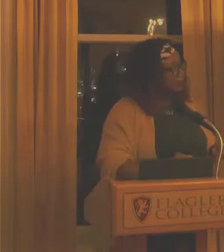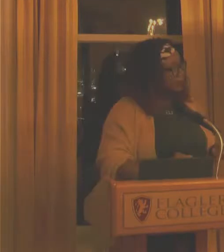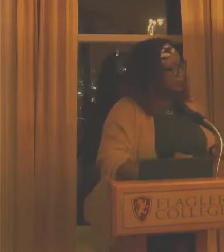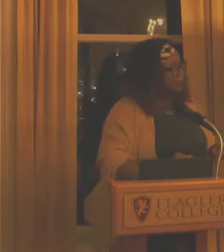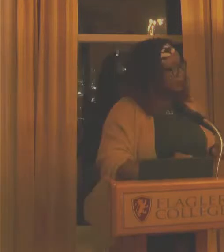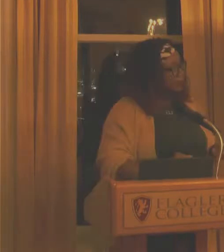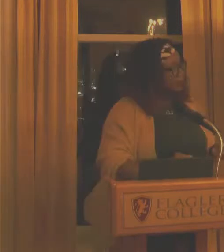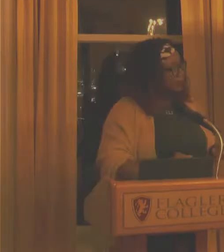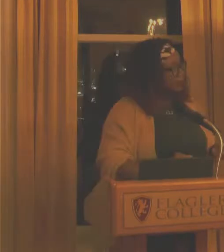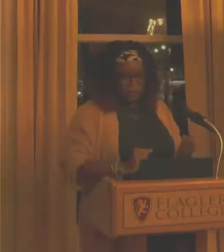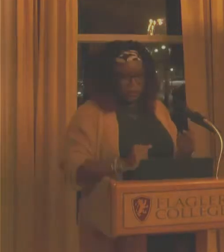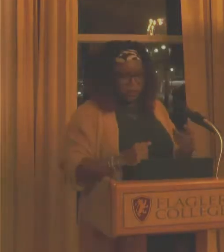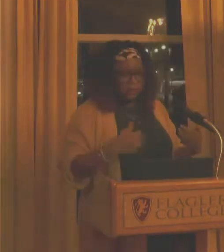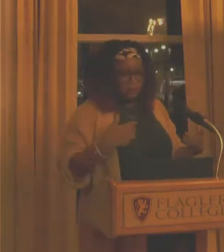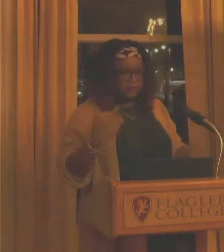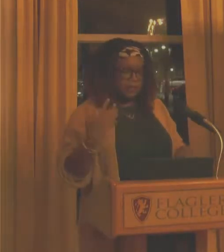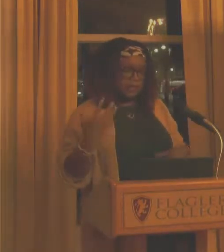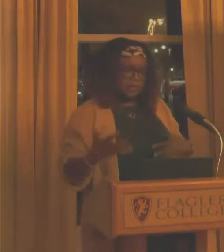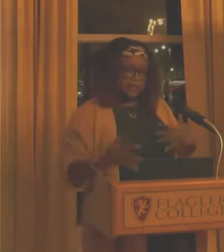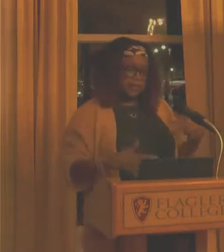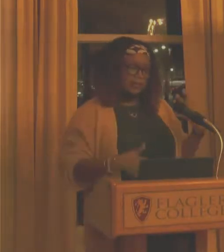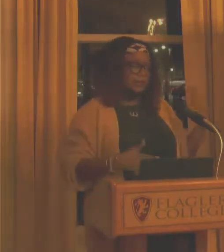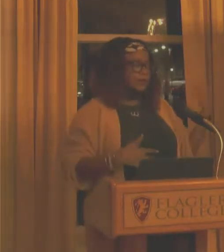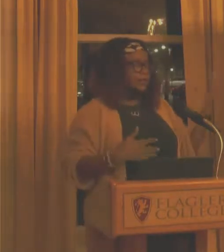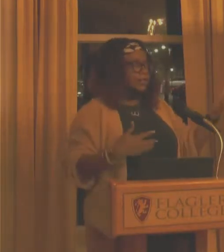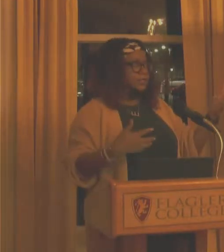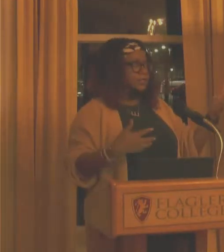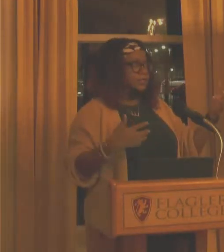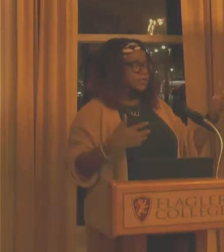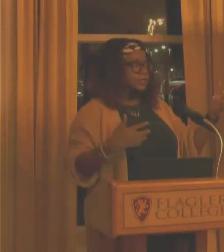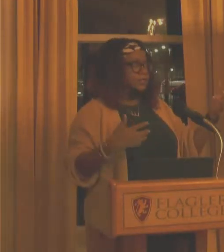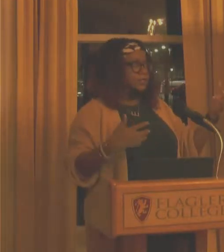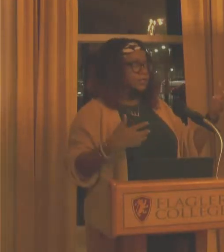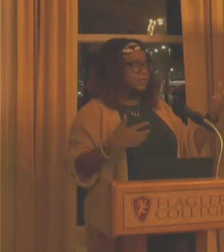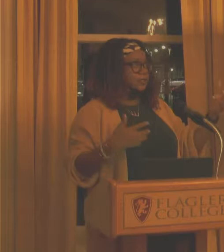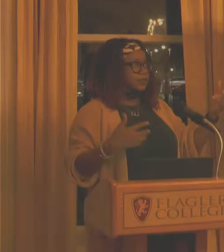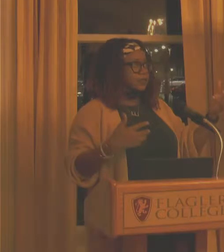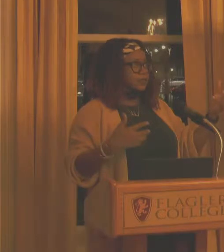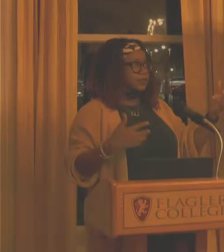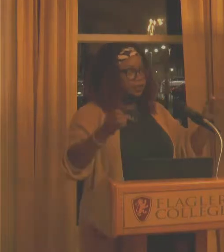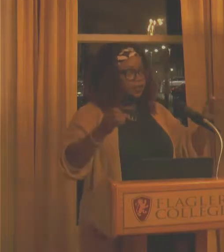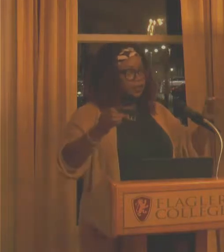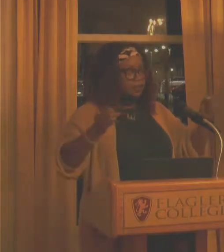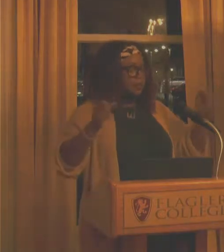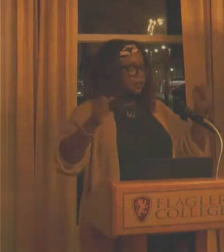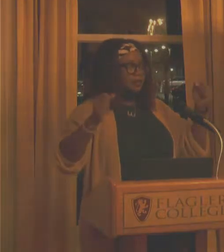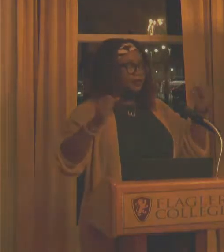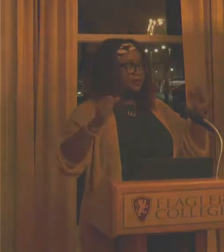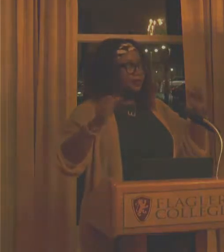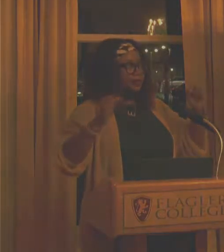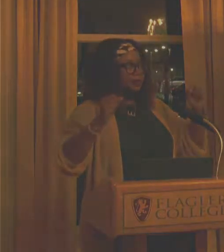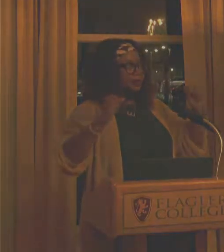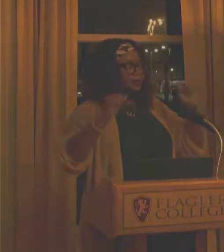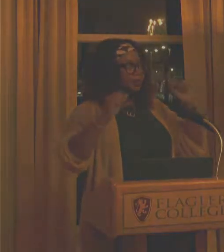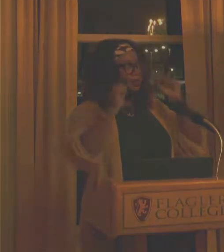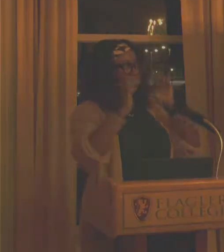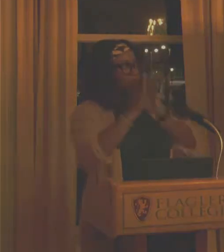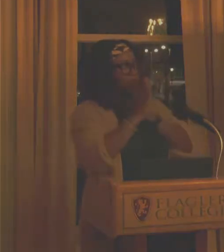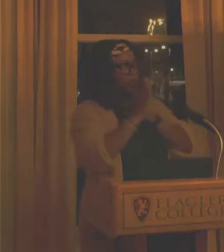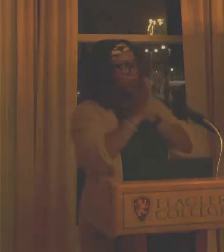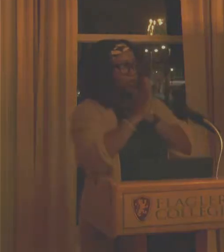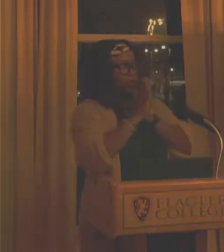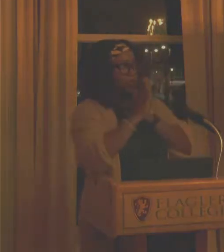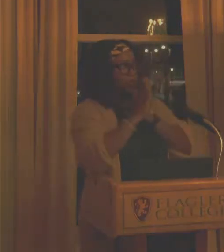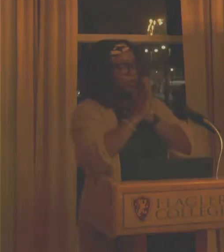figure, um, which references like the, I always say this wrong, in Kisi Inkosa. Um, which